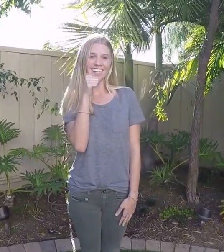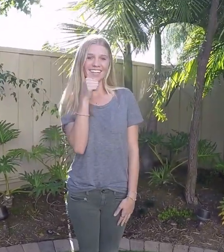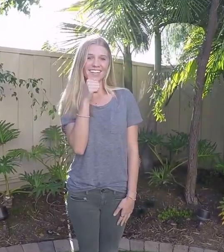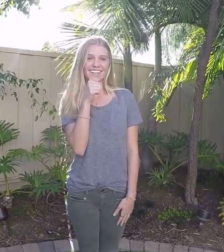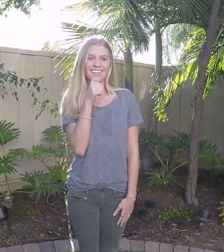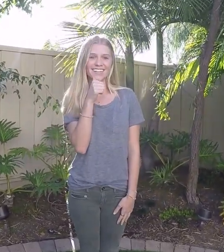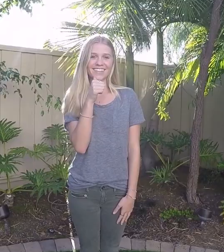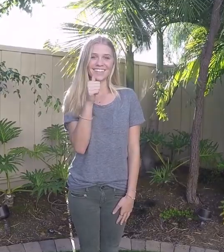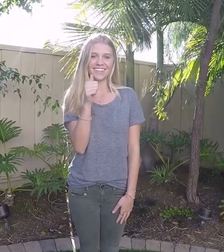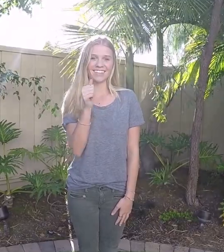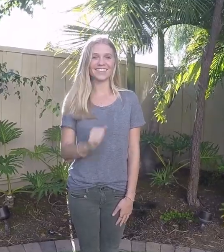Good